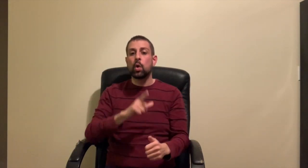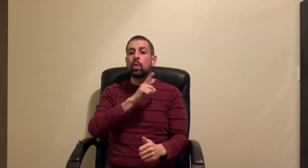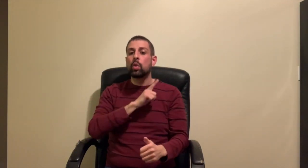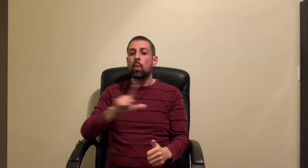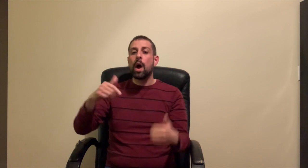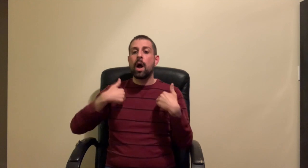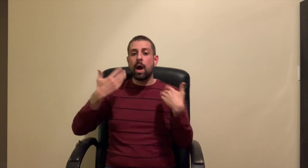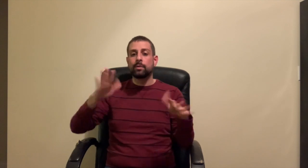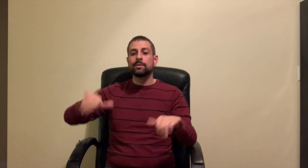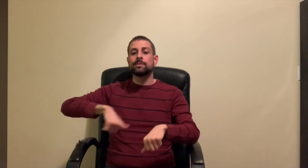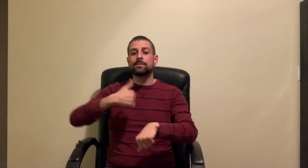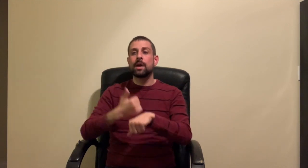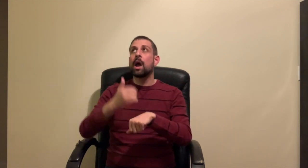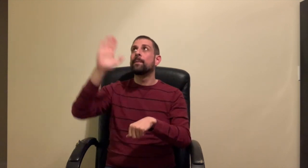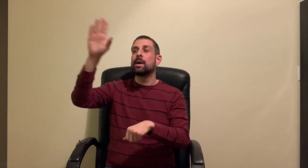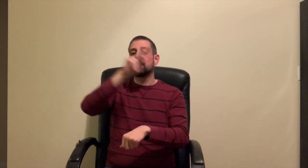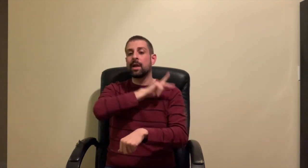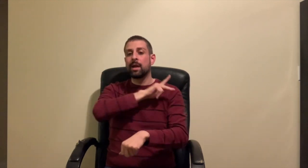The Lord has established His throne in heaven.